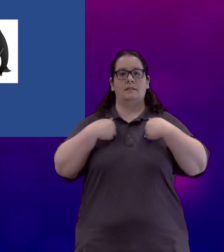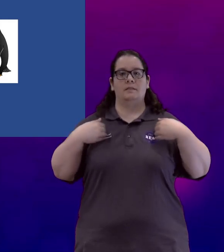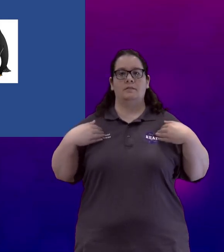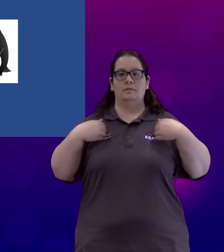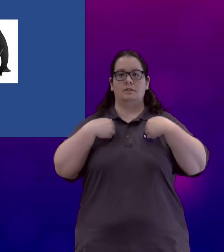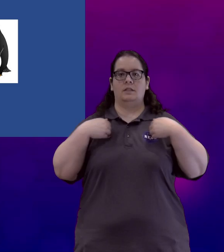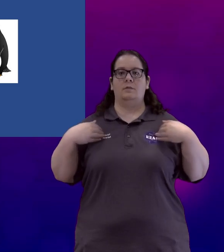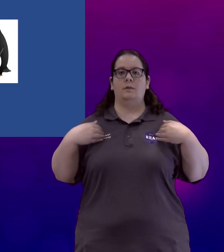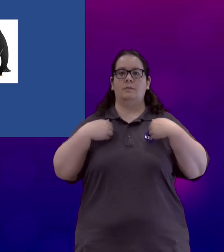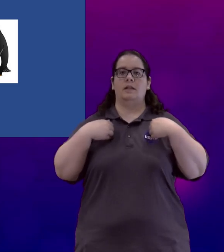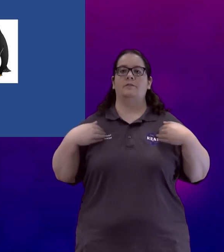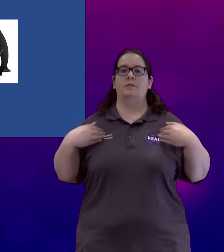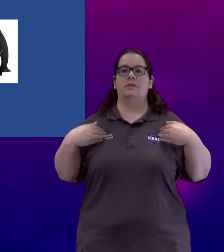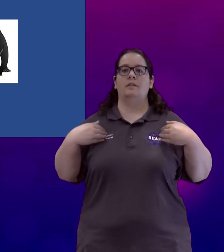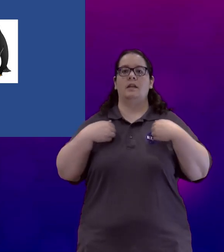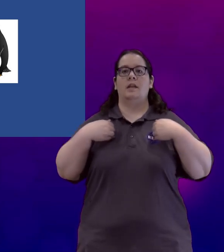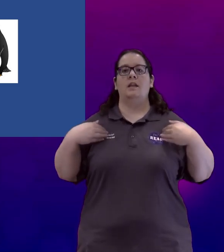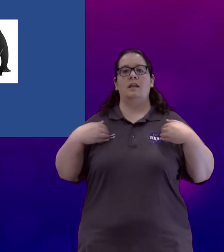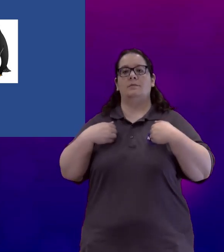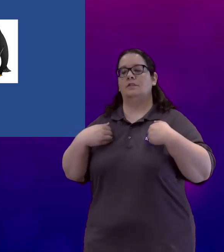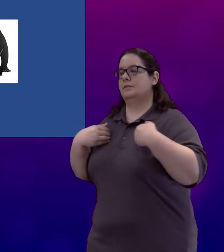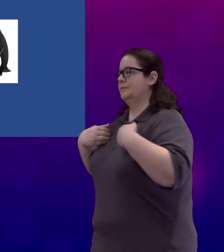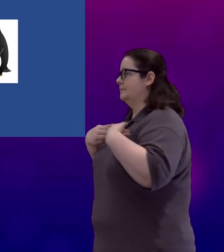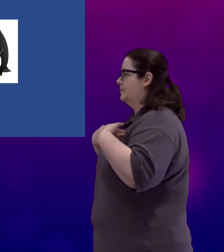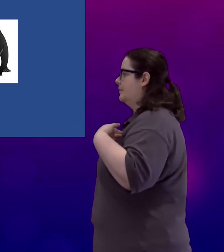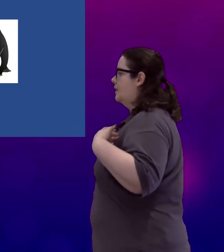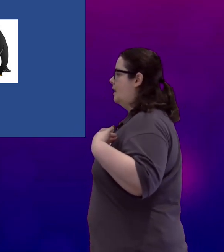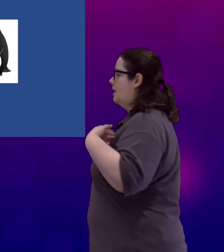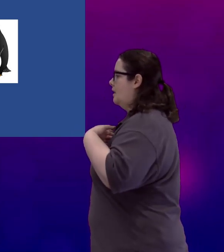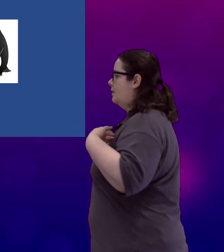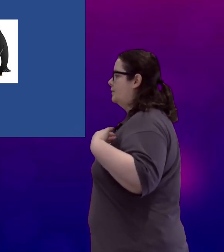just kind of wiggle back and forth. Animals. Animal.